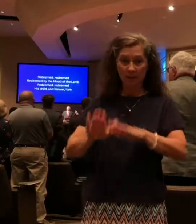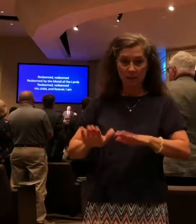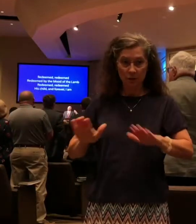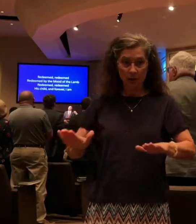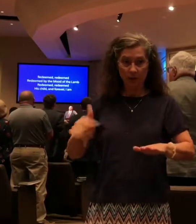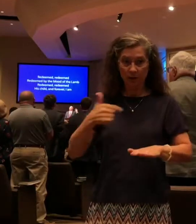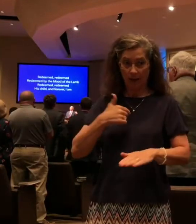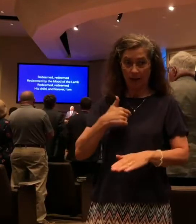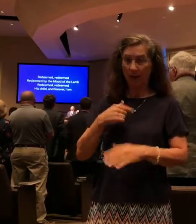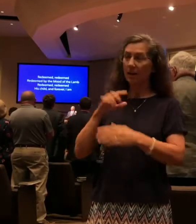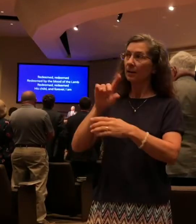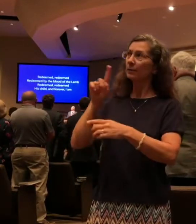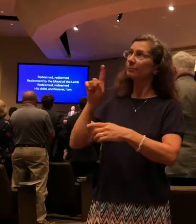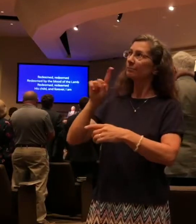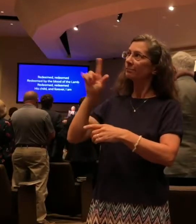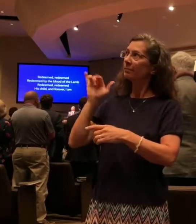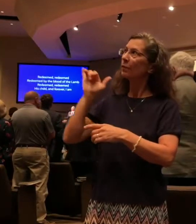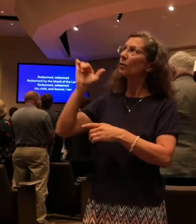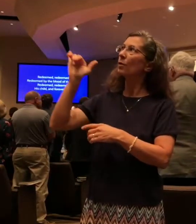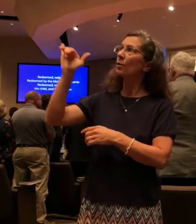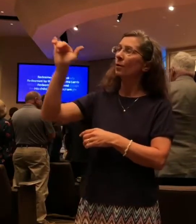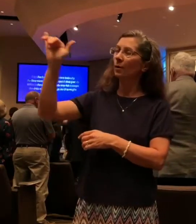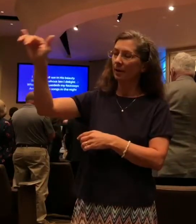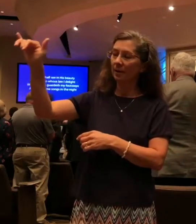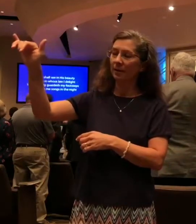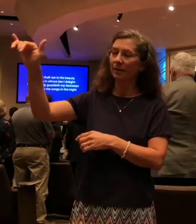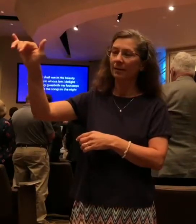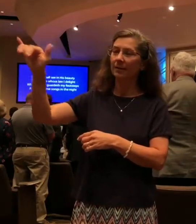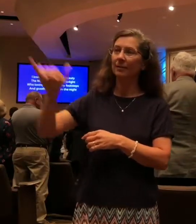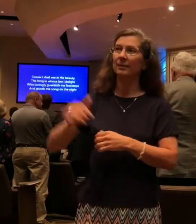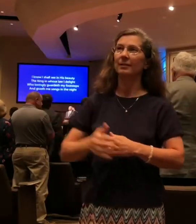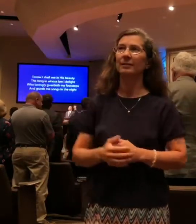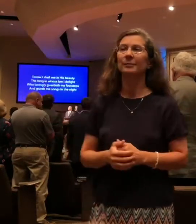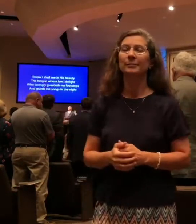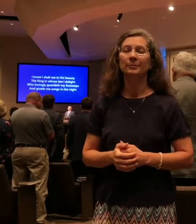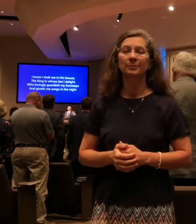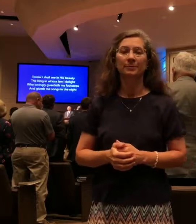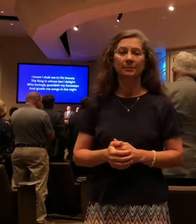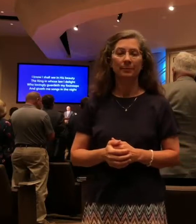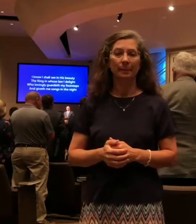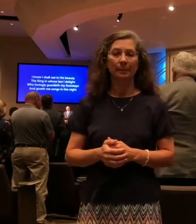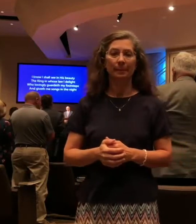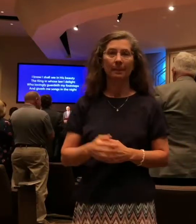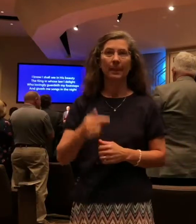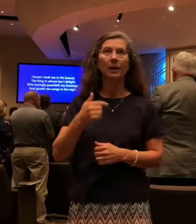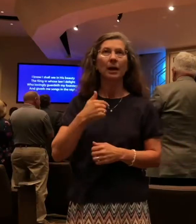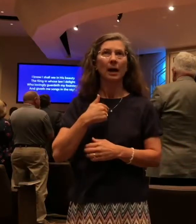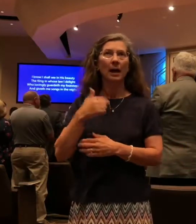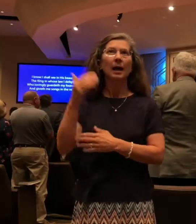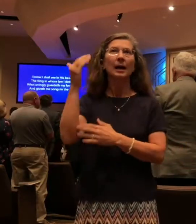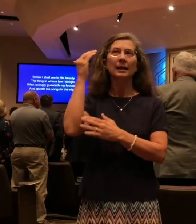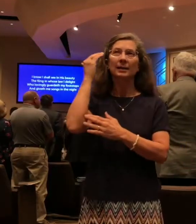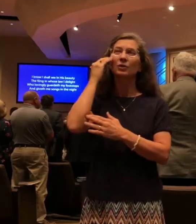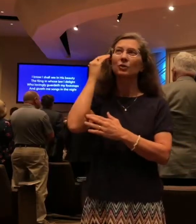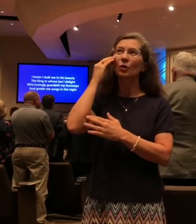His shout and forever I am. I know I shall see in His